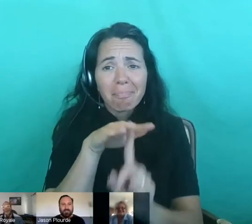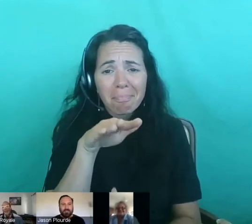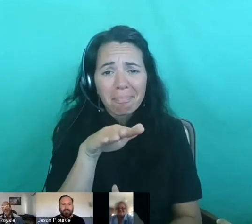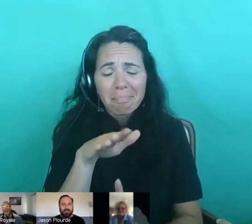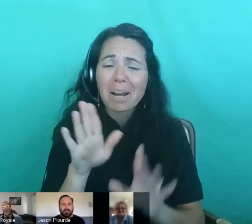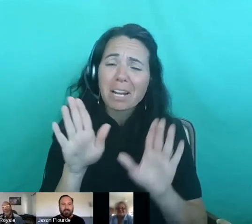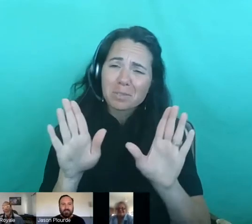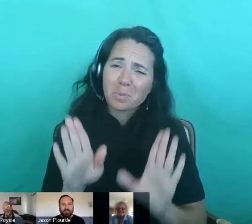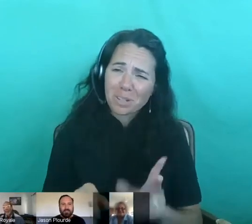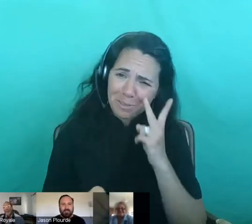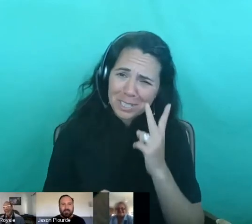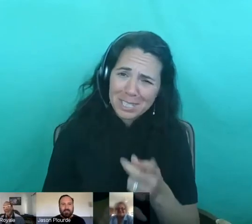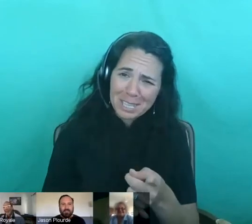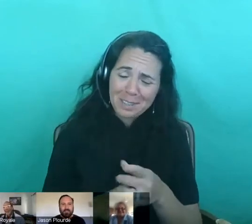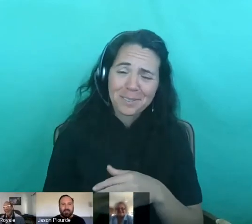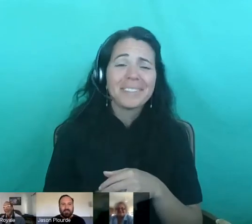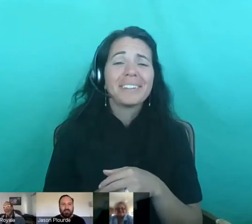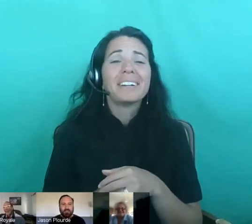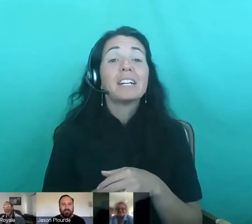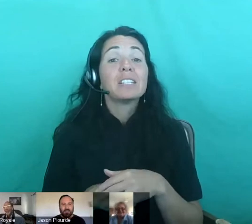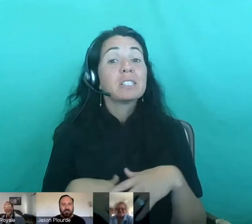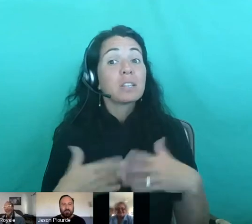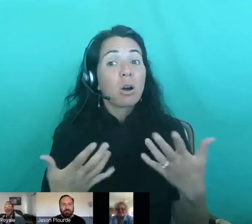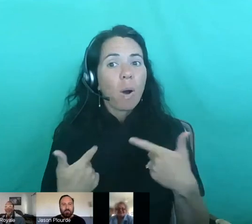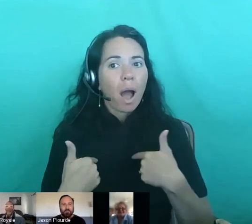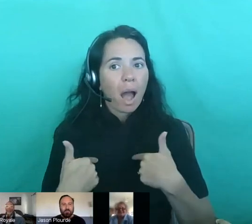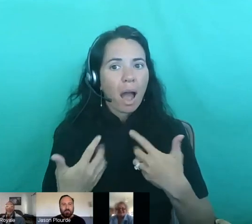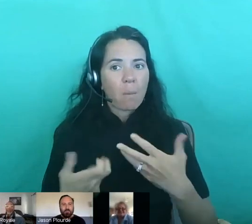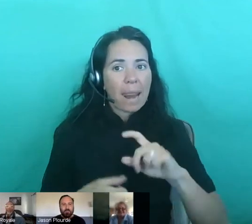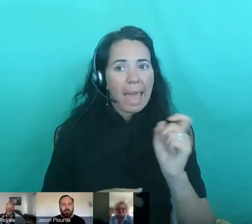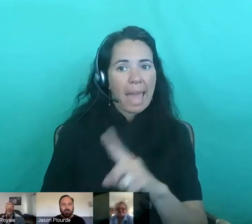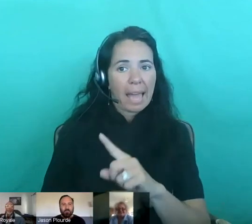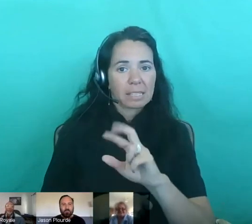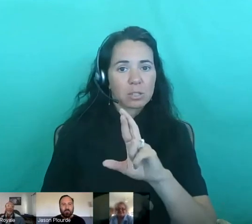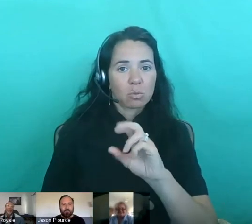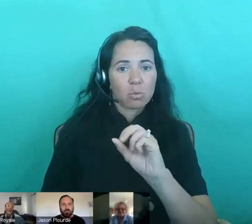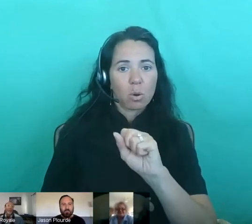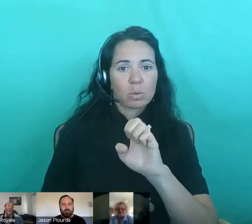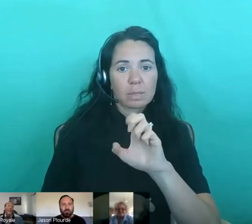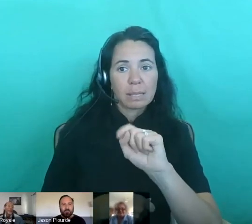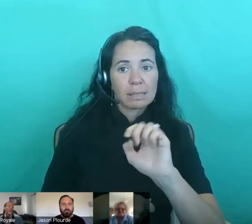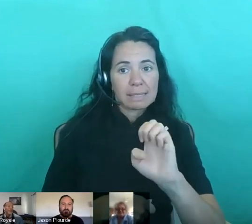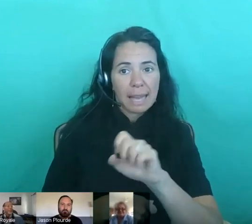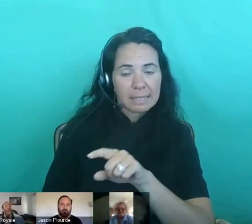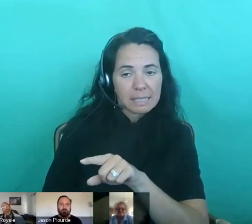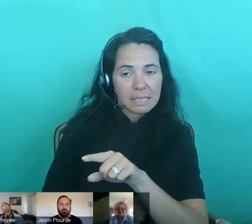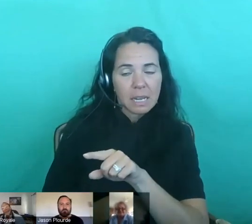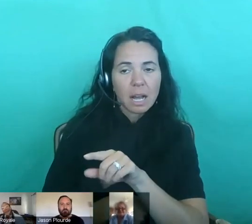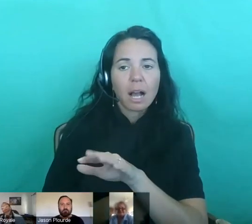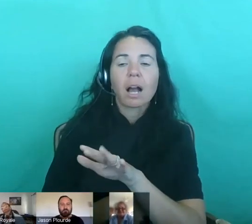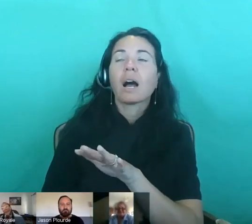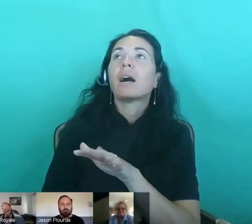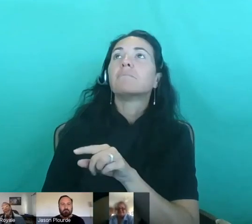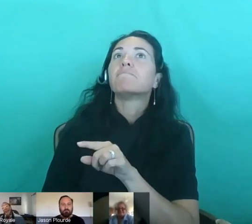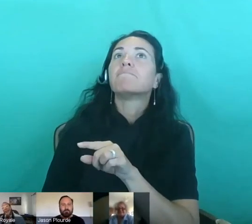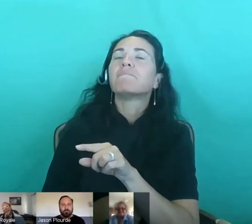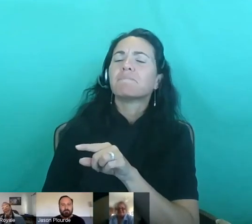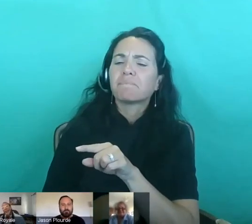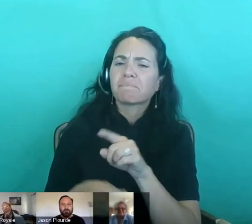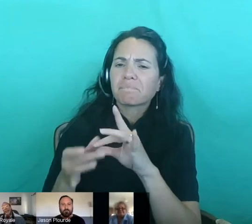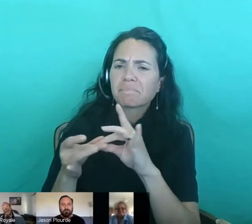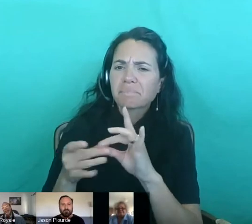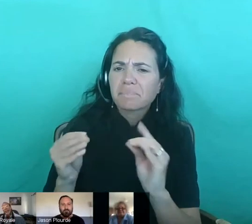you as well. So I guess the question I would have for Rosette is, tell us about